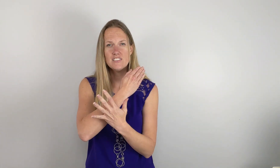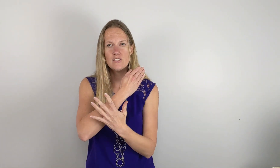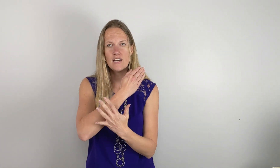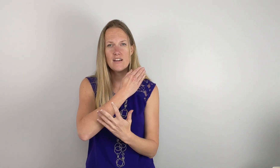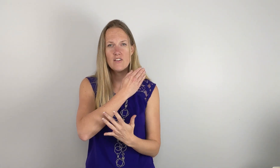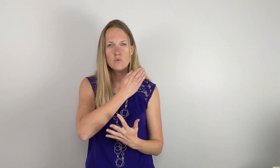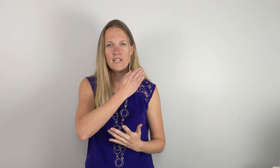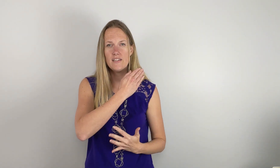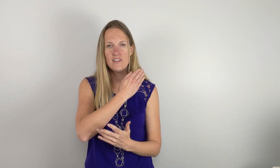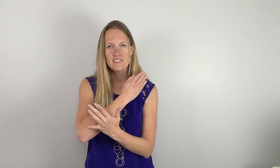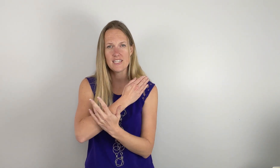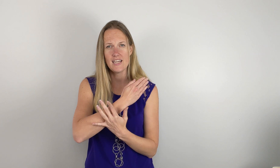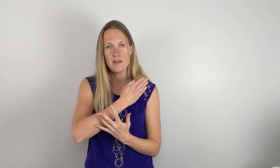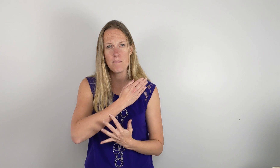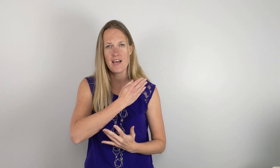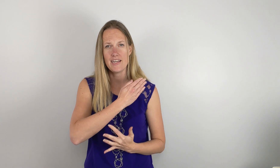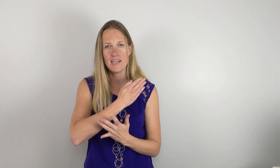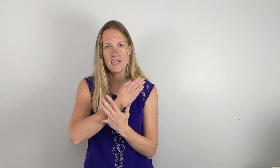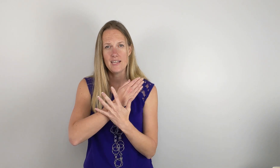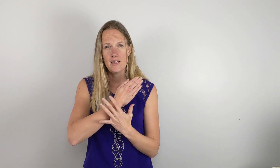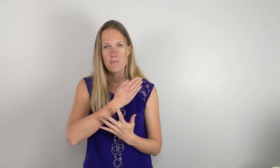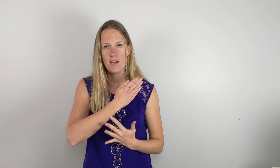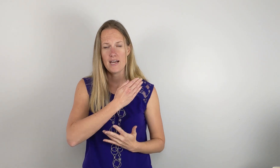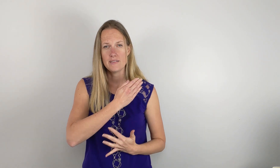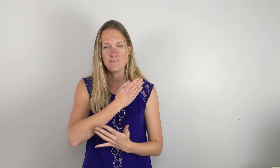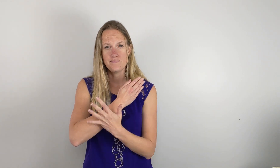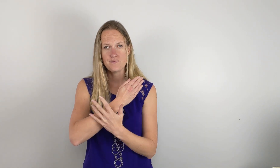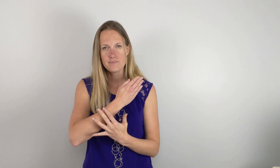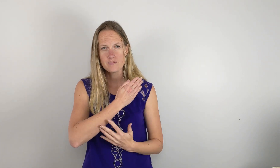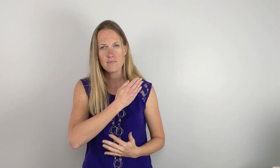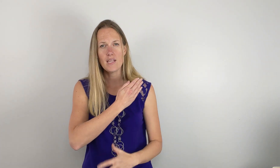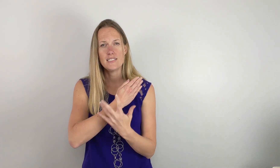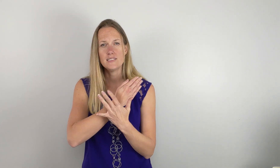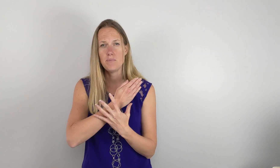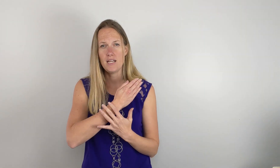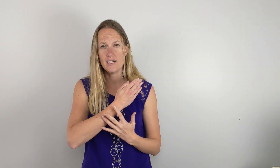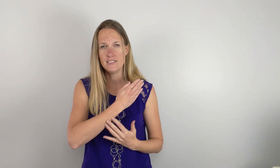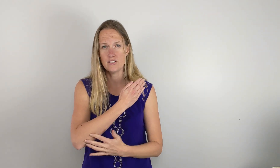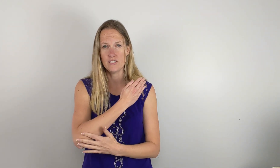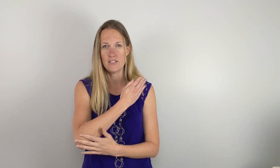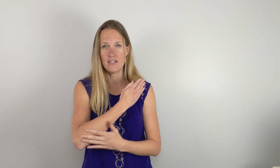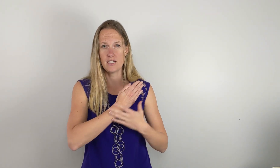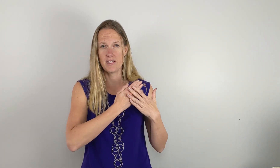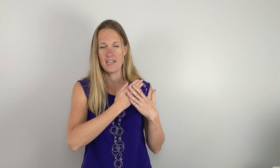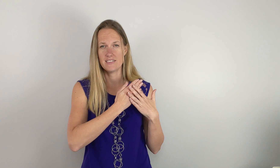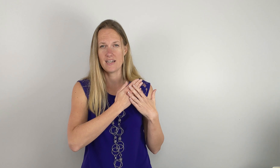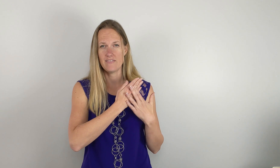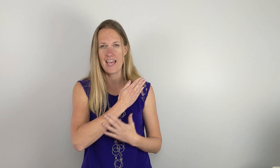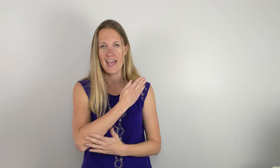So you kind of have those wiggly fingers again. Blood. Blood. Blood. So your non-dominant hand is kind of an